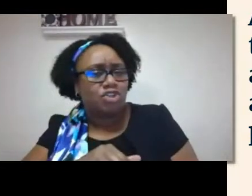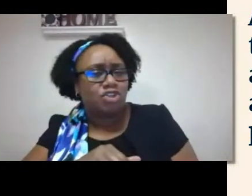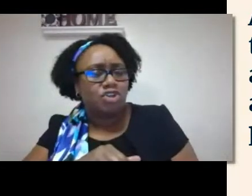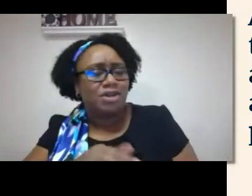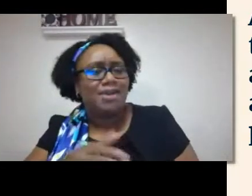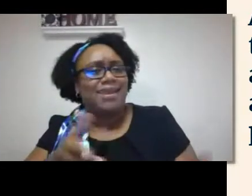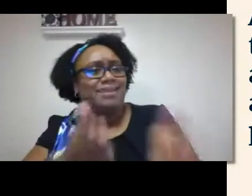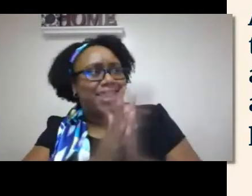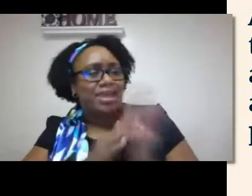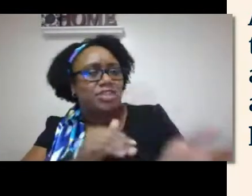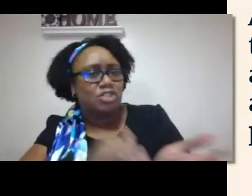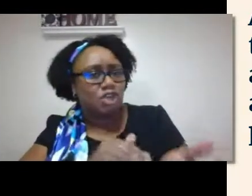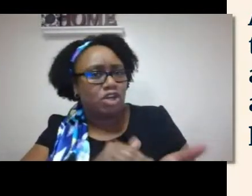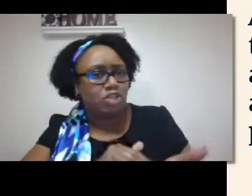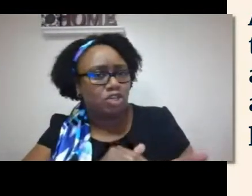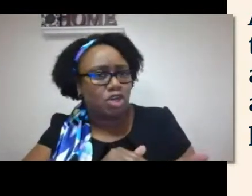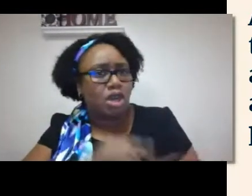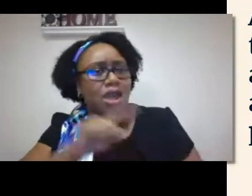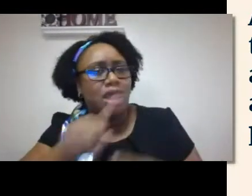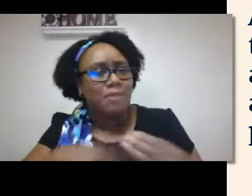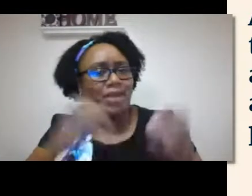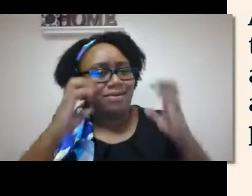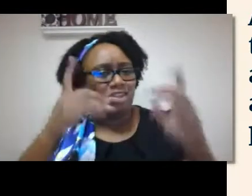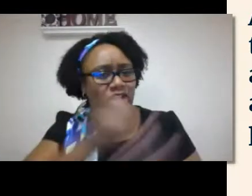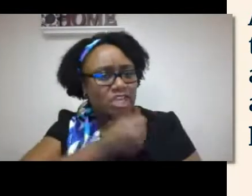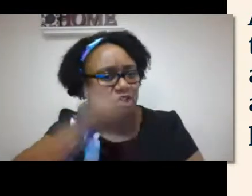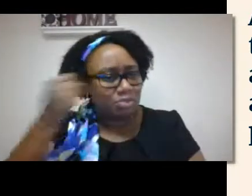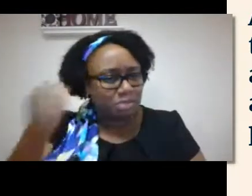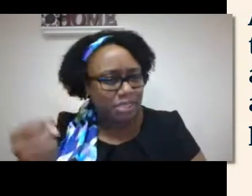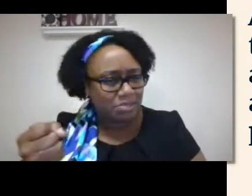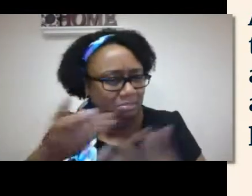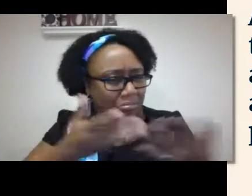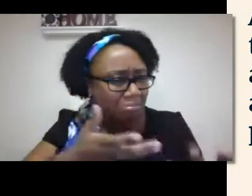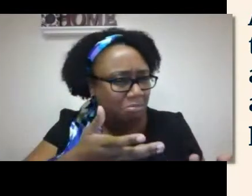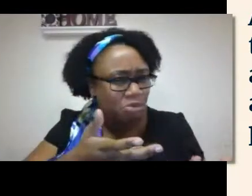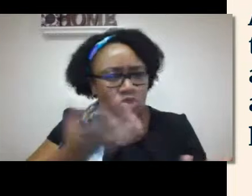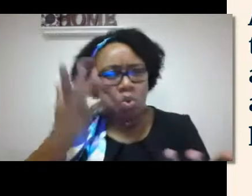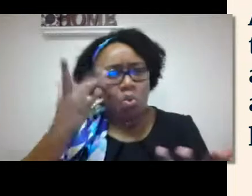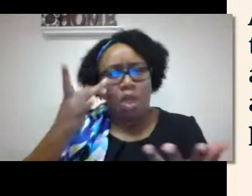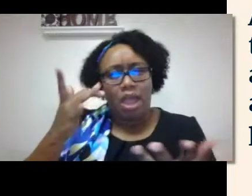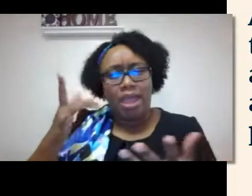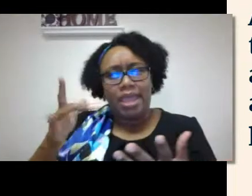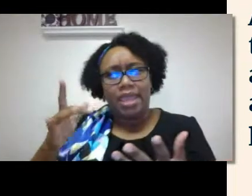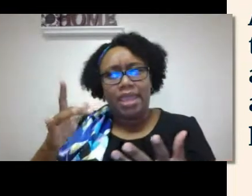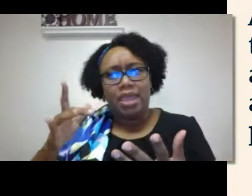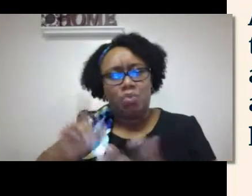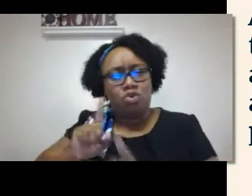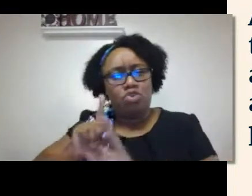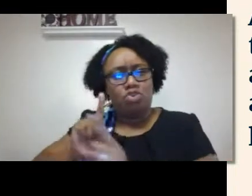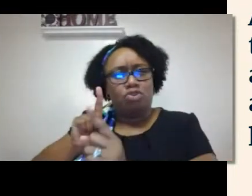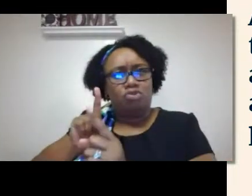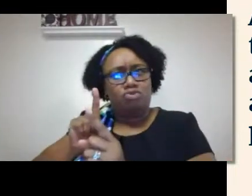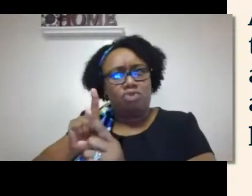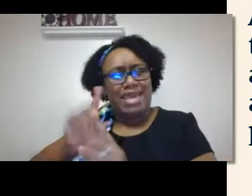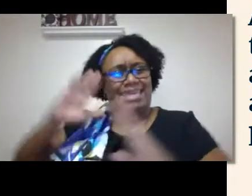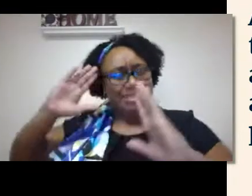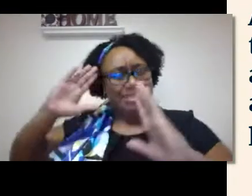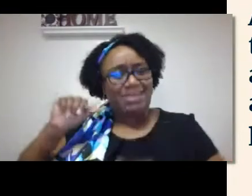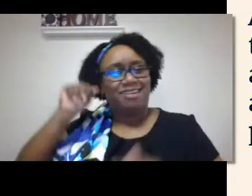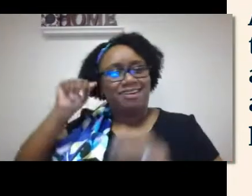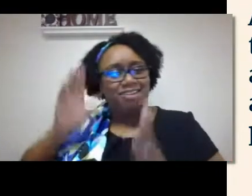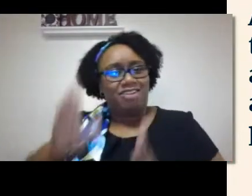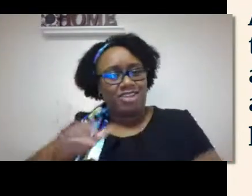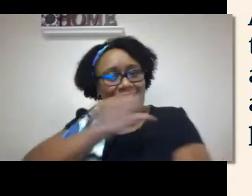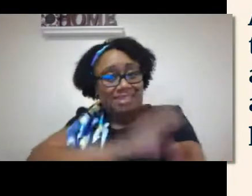So parents should not be going to a doctor's office and asking doctors about an educational